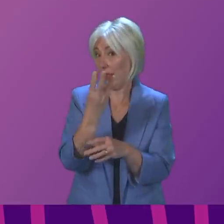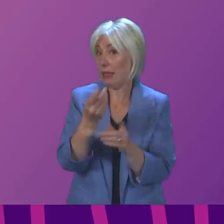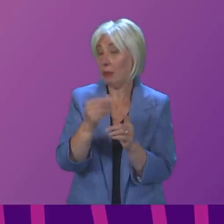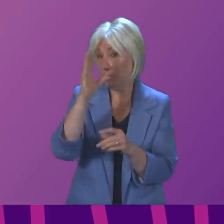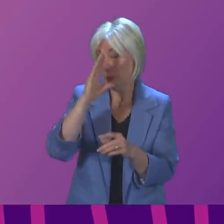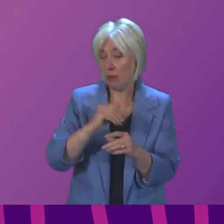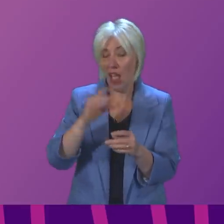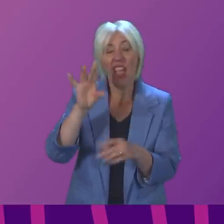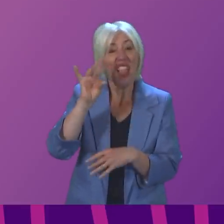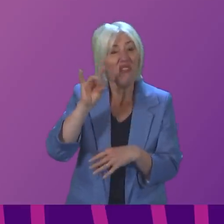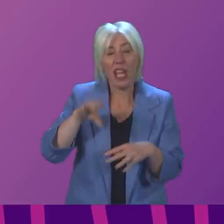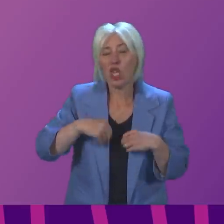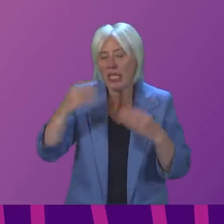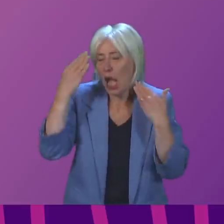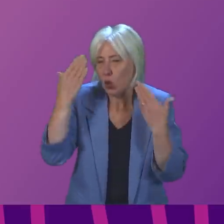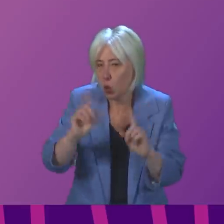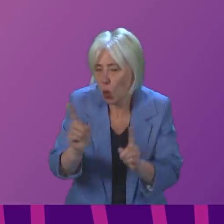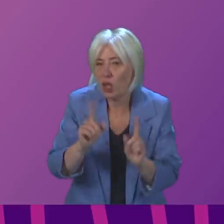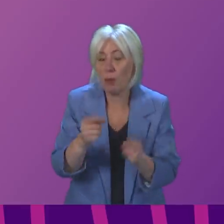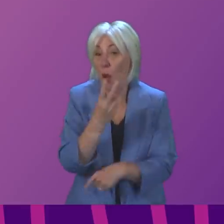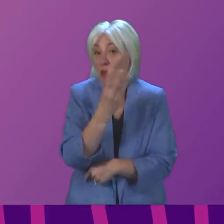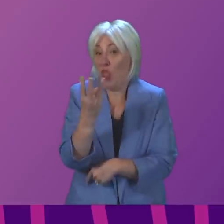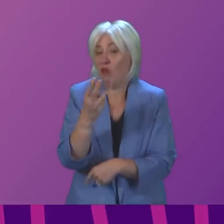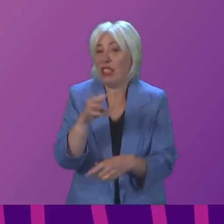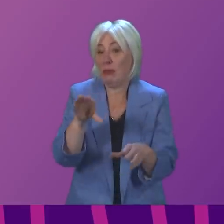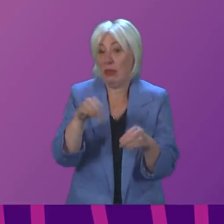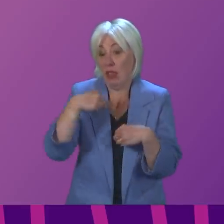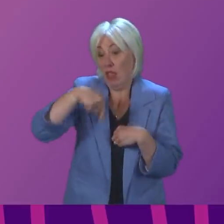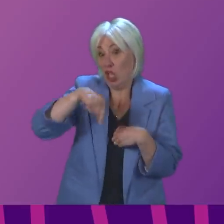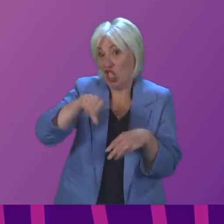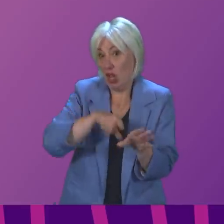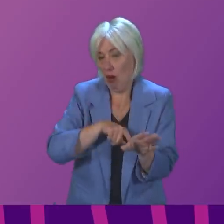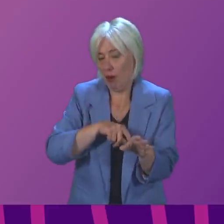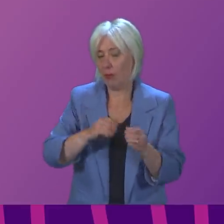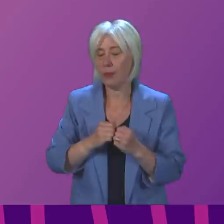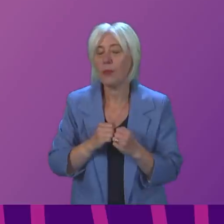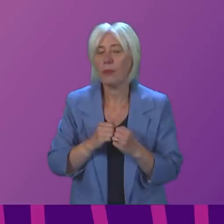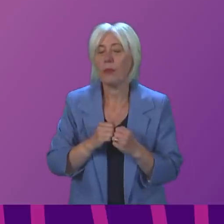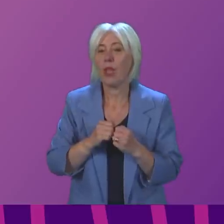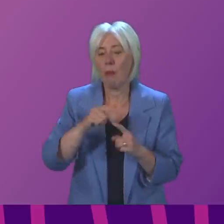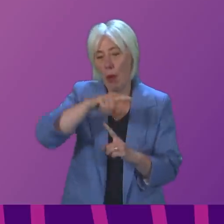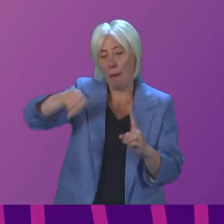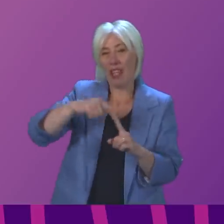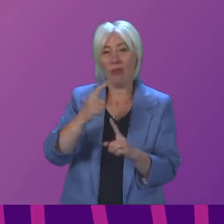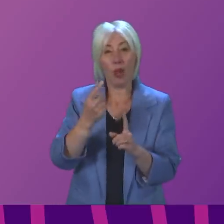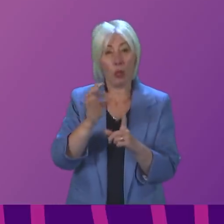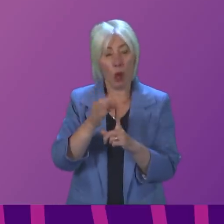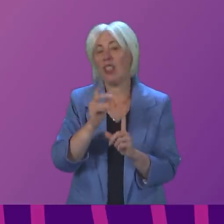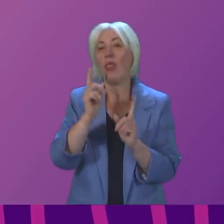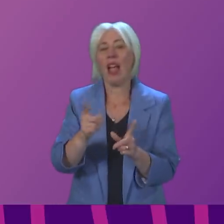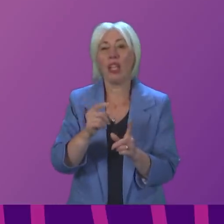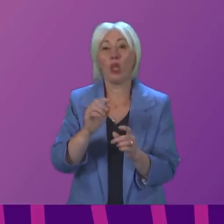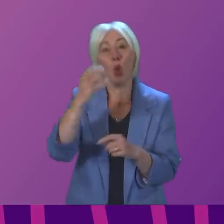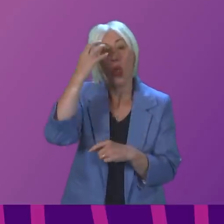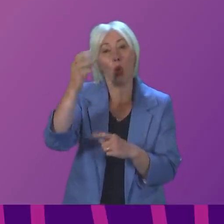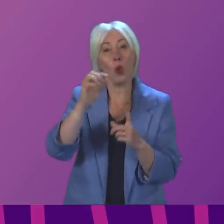what infections, but I can get that and provide it. But the point I want to end on, presenting officer, it goes to my first point about the suggestion that the